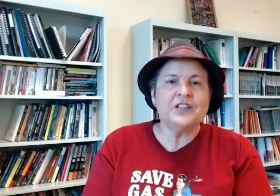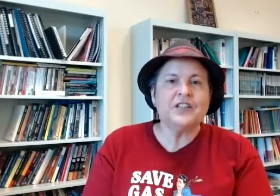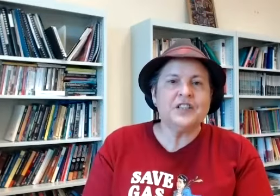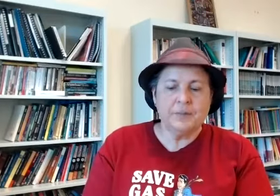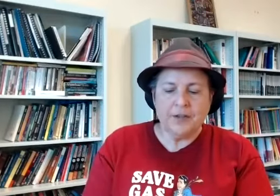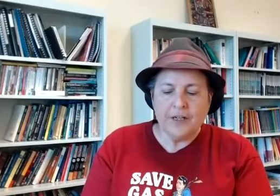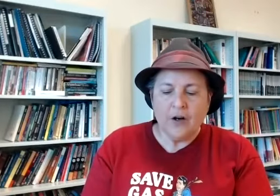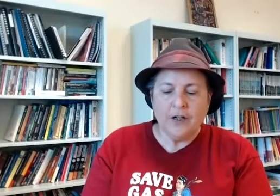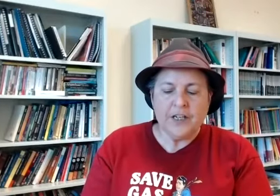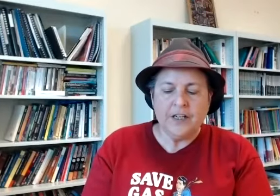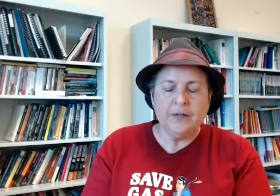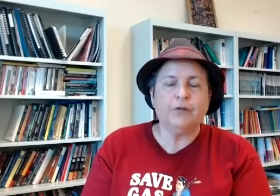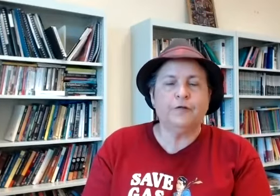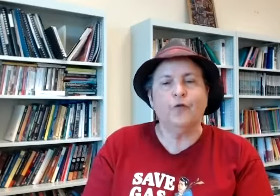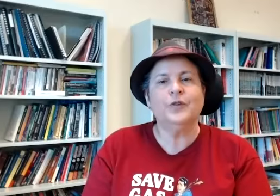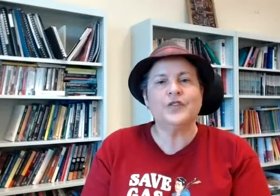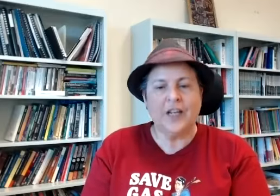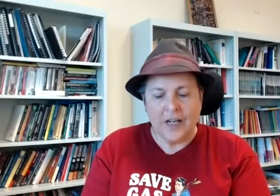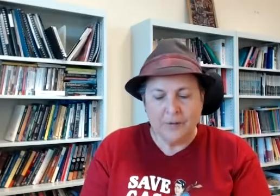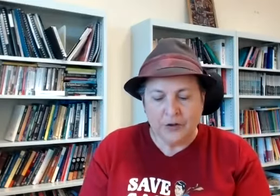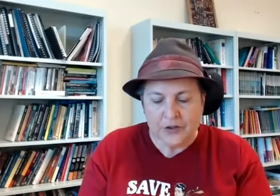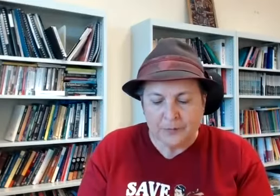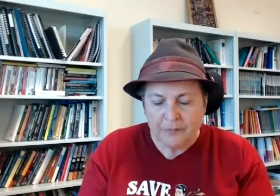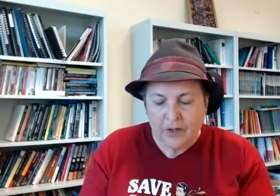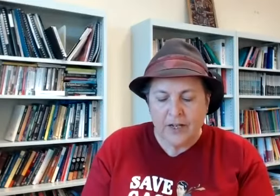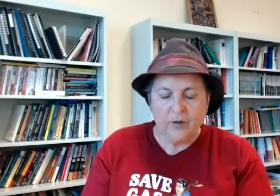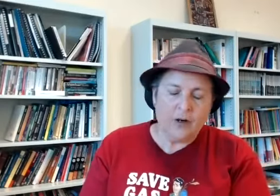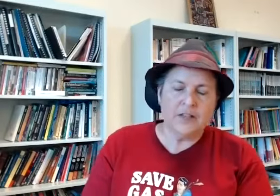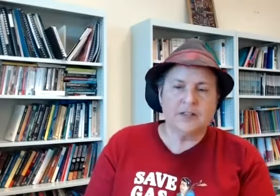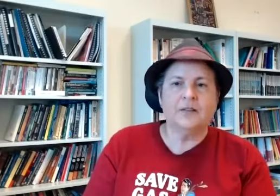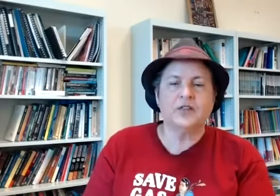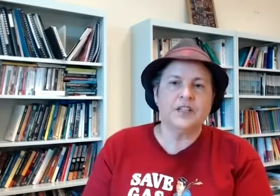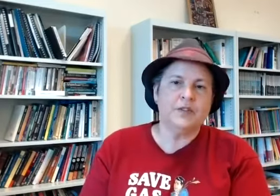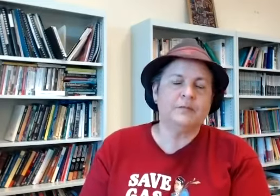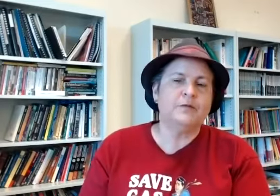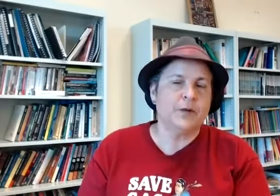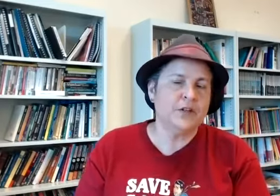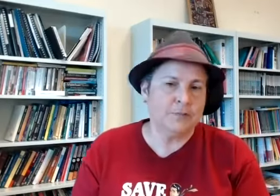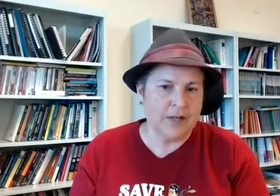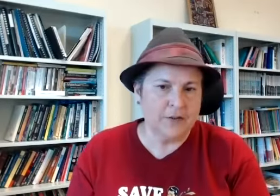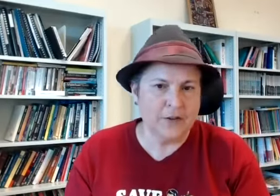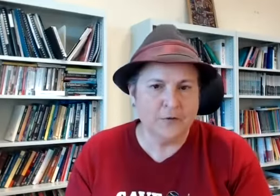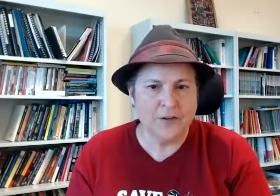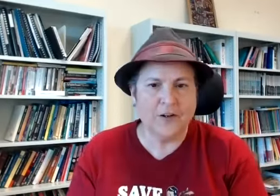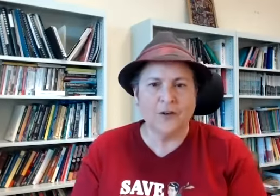disability identity performance and ableism now I asked Kath to send me some information about herself and I got